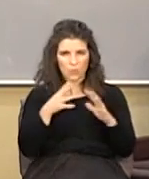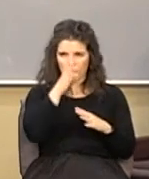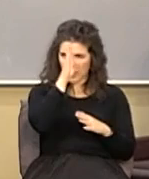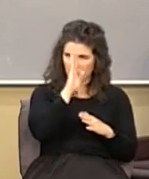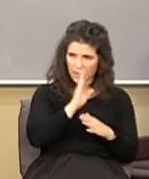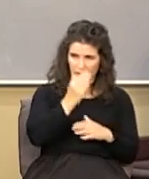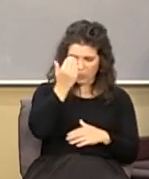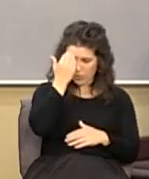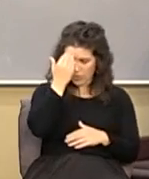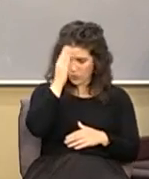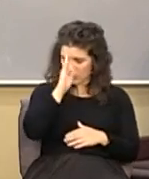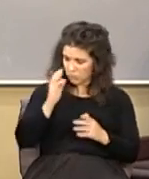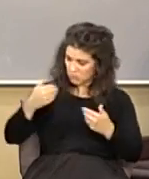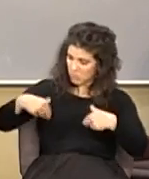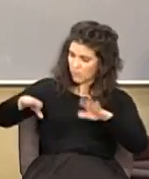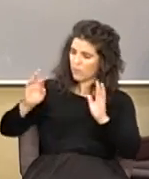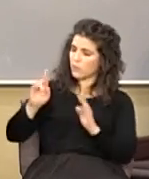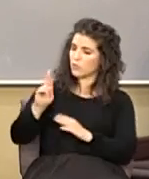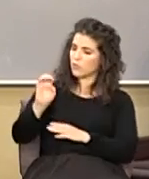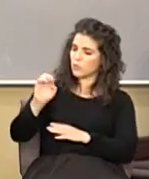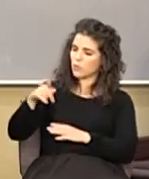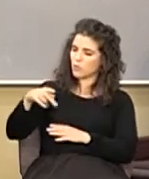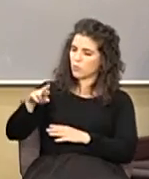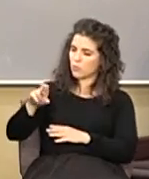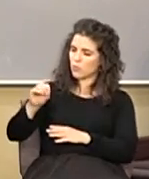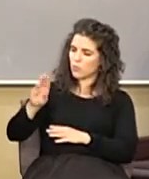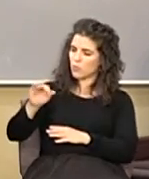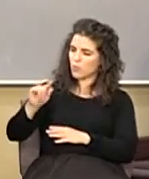gave them over to a reprobate useless worthless mind